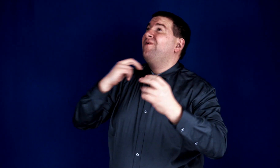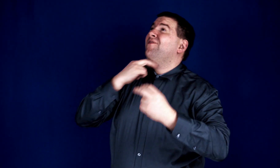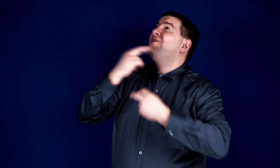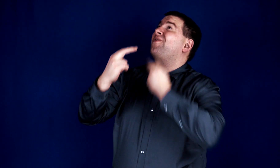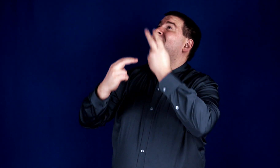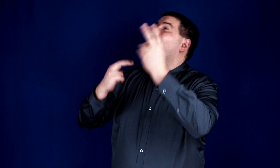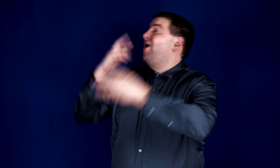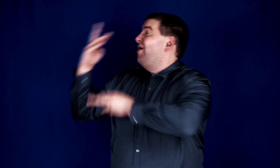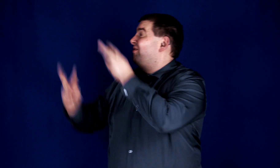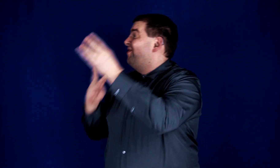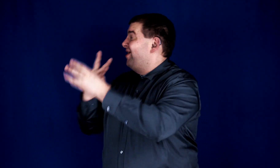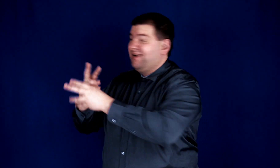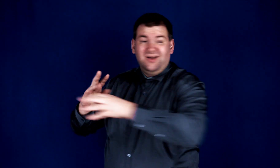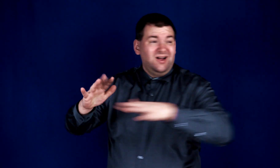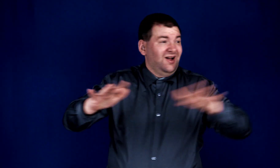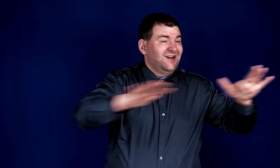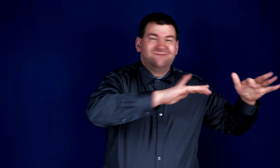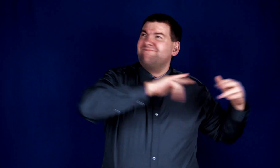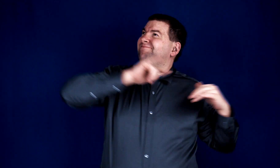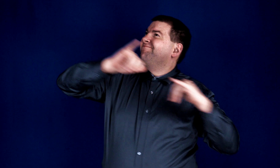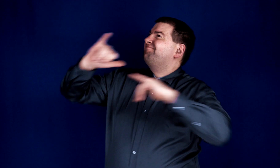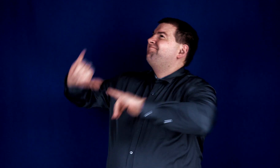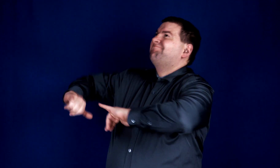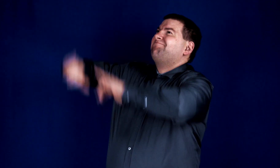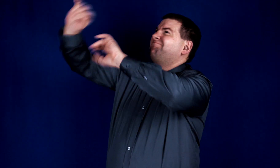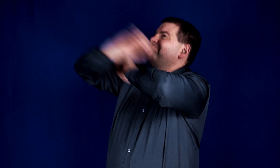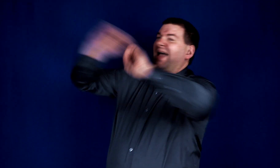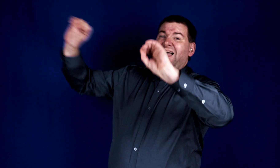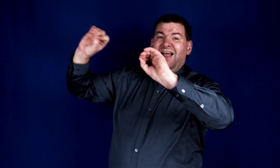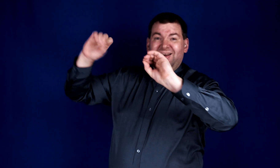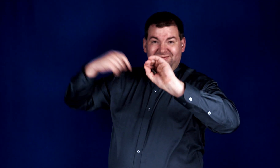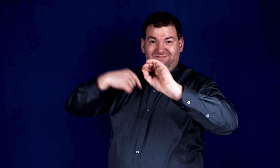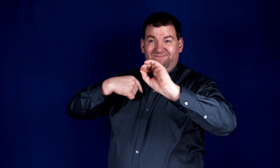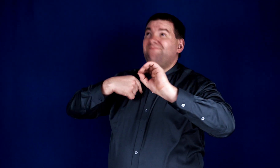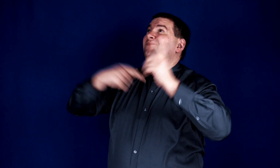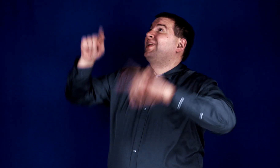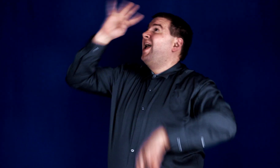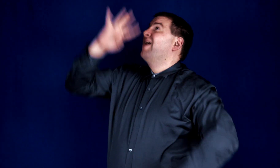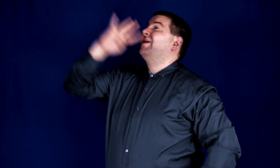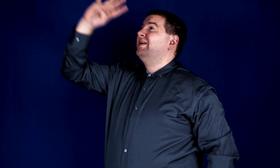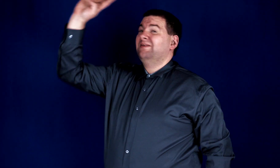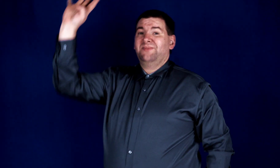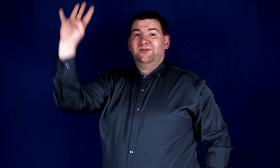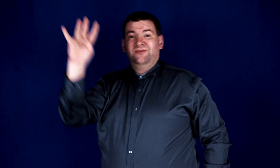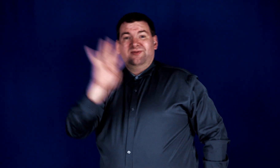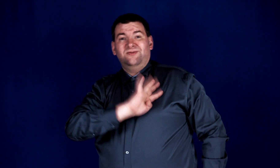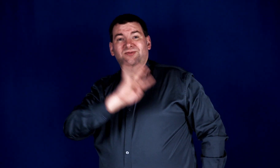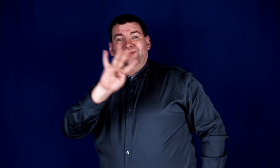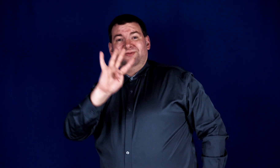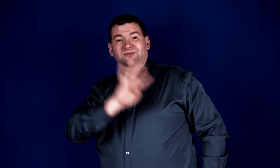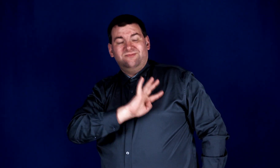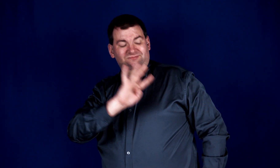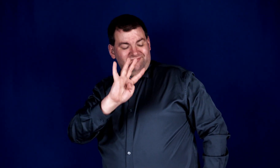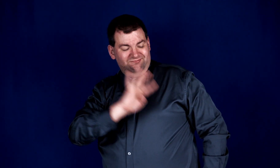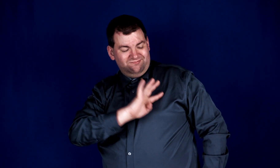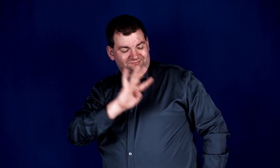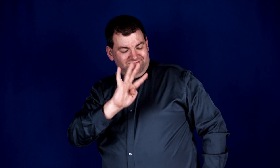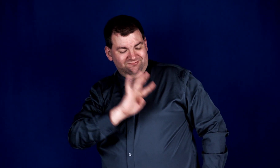sweeter voice you'll ever hear When God whispers in